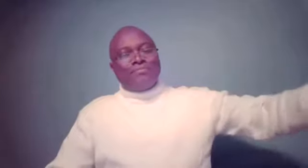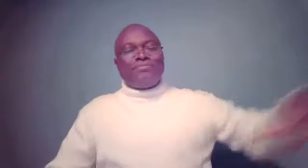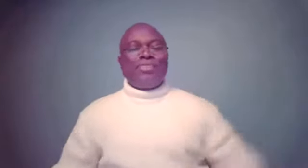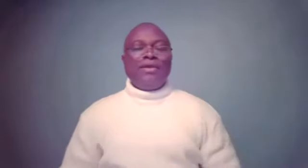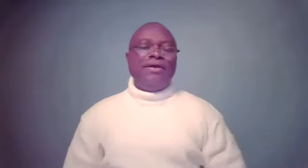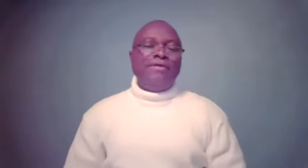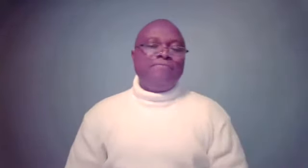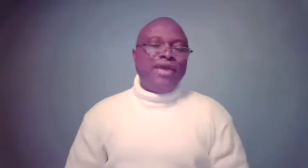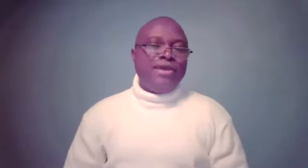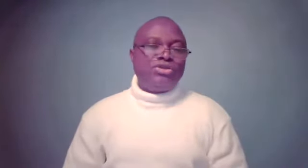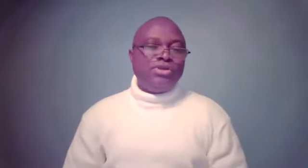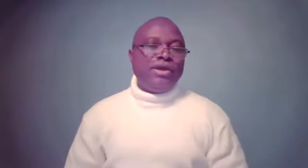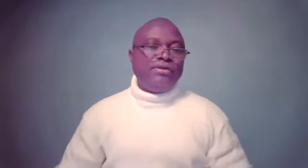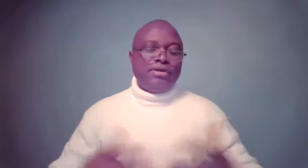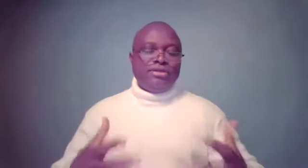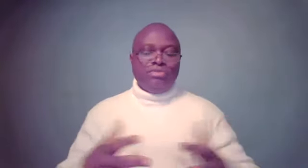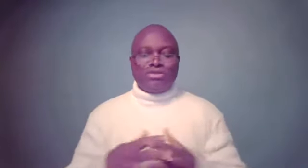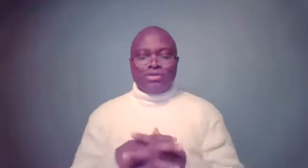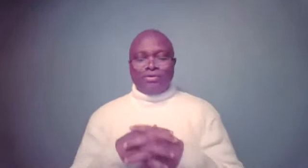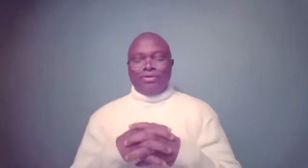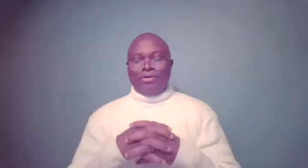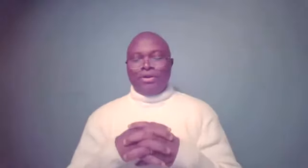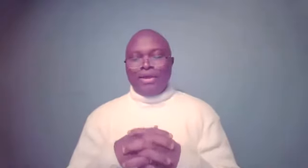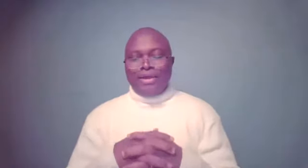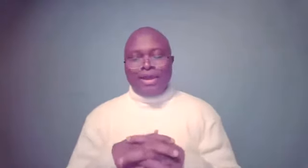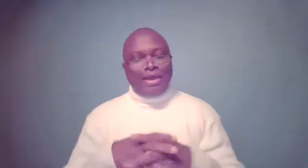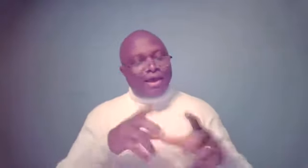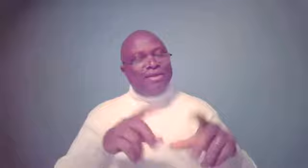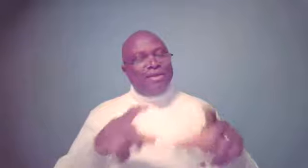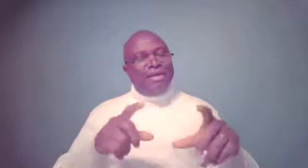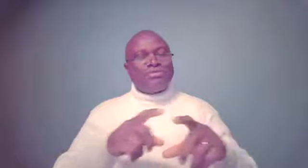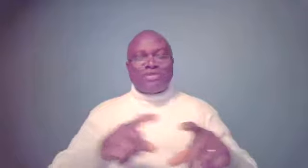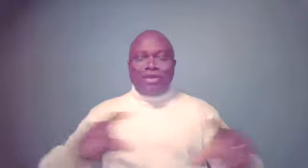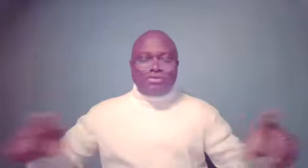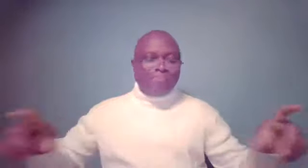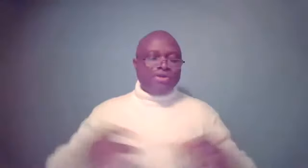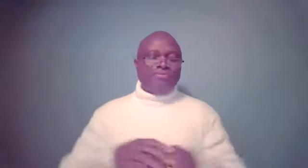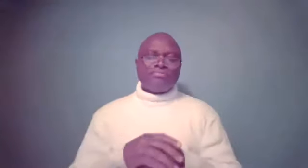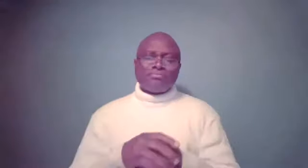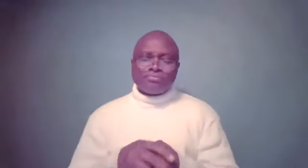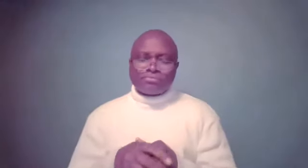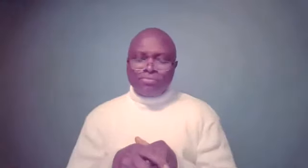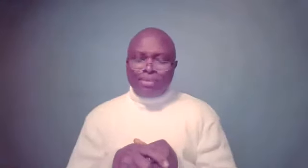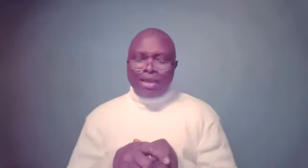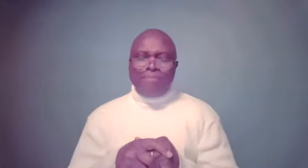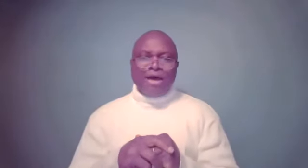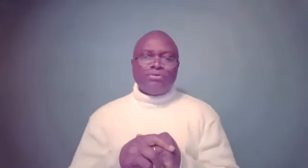share, they minister. And I have him say something about,